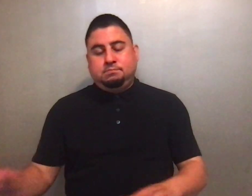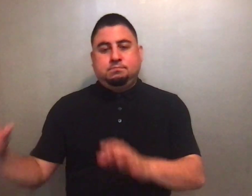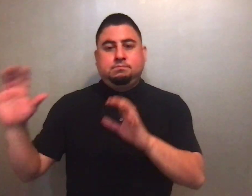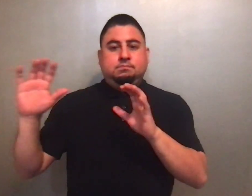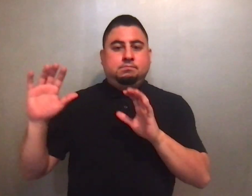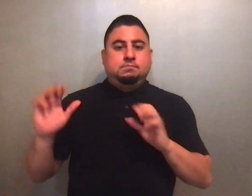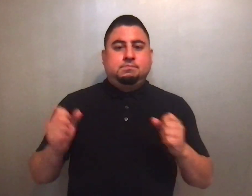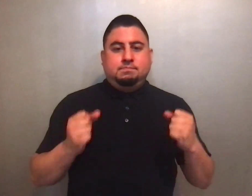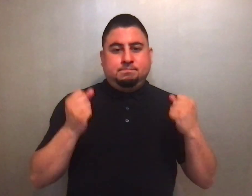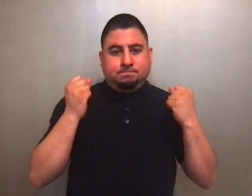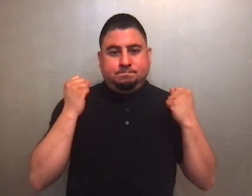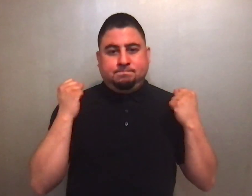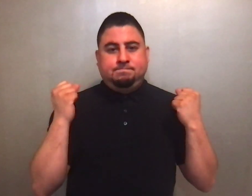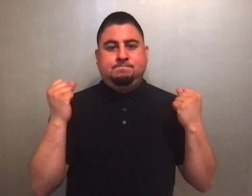us,